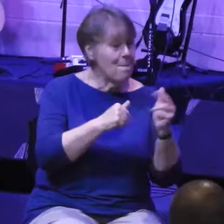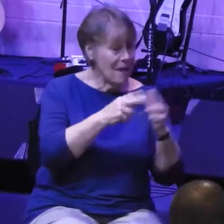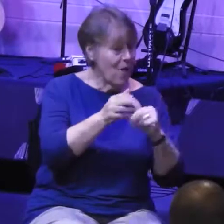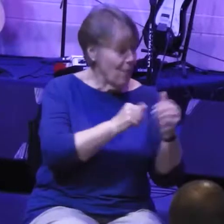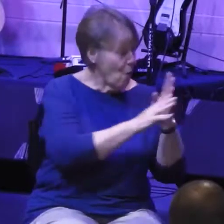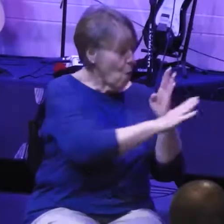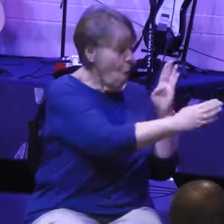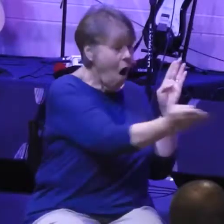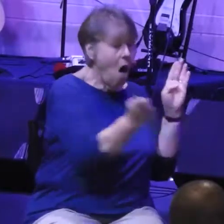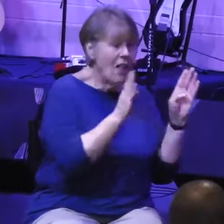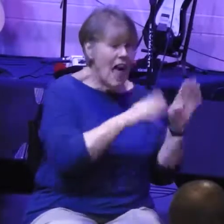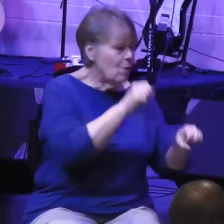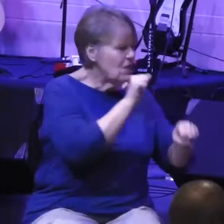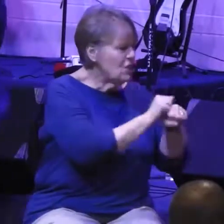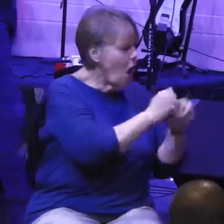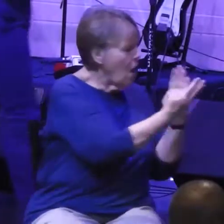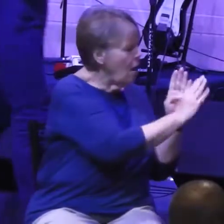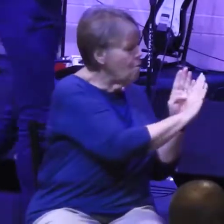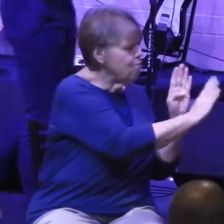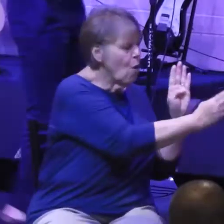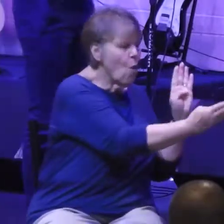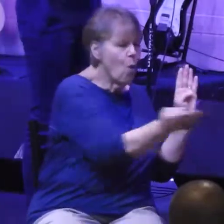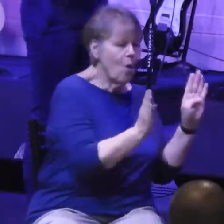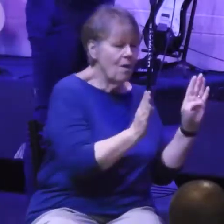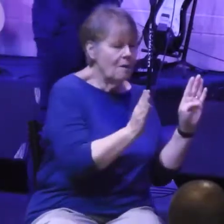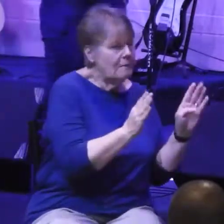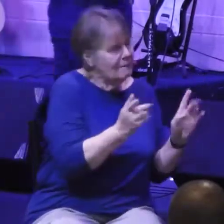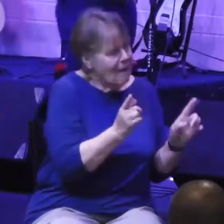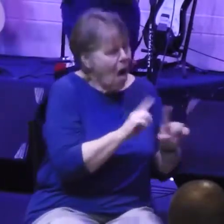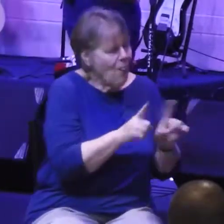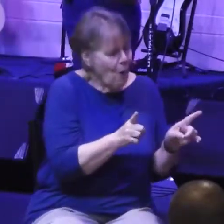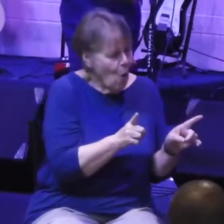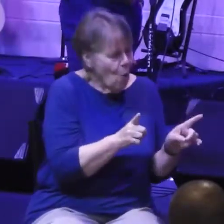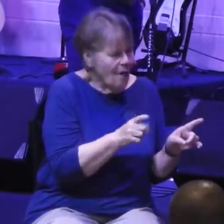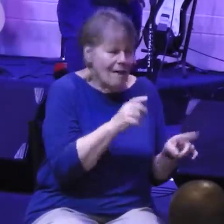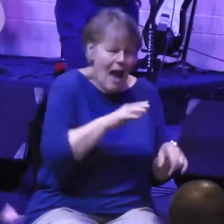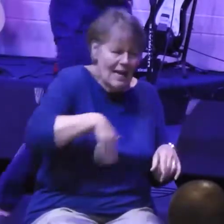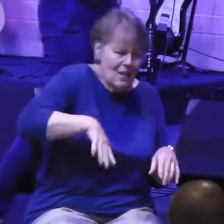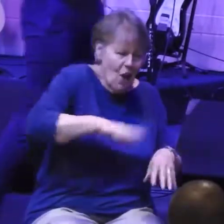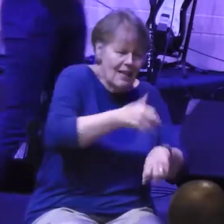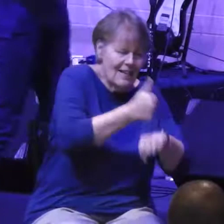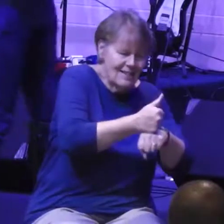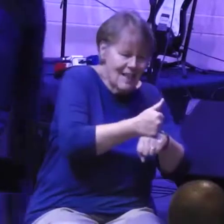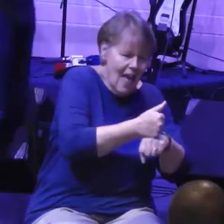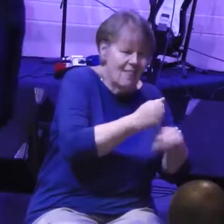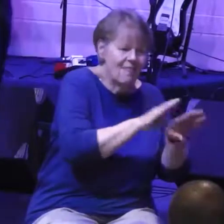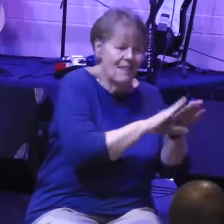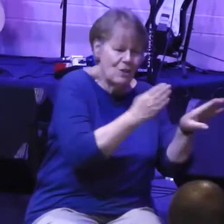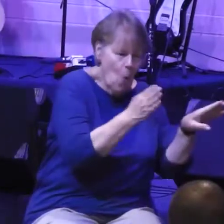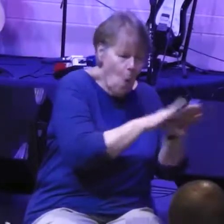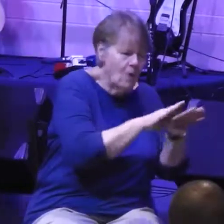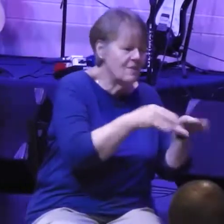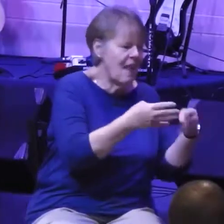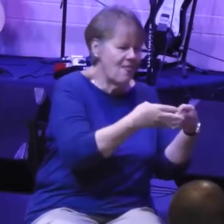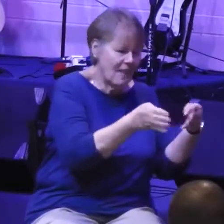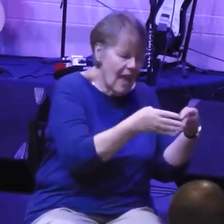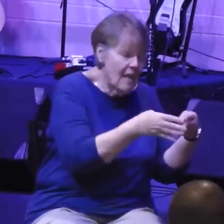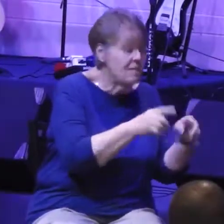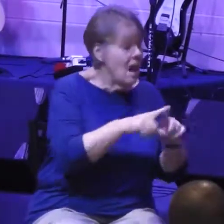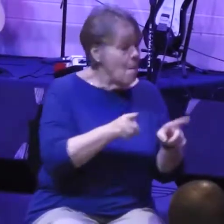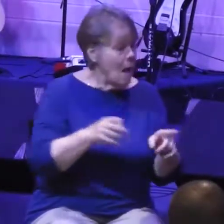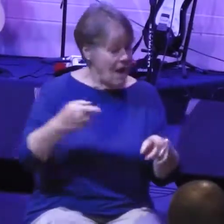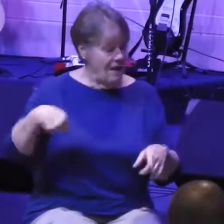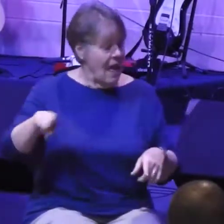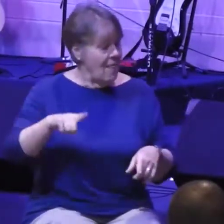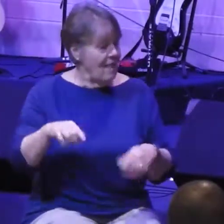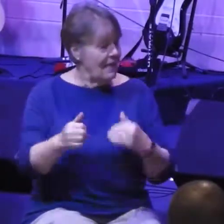left in it, though up to that time I had not set the doors in the gates, Sanballat and Geshem